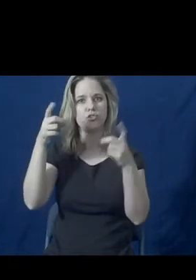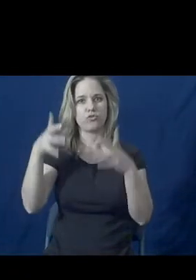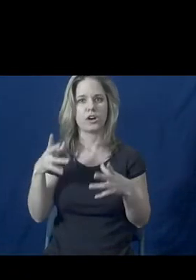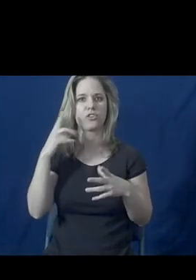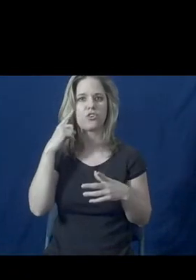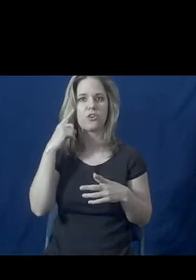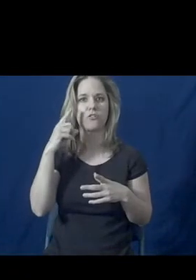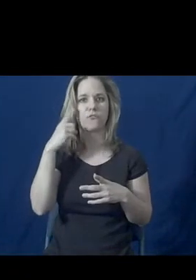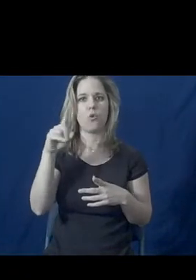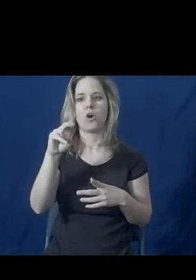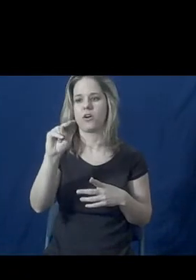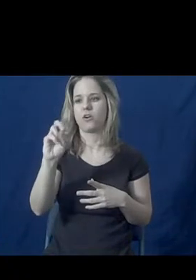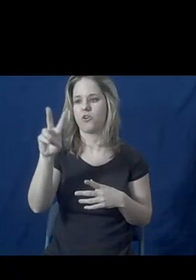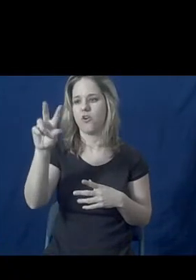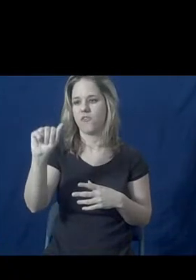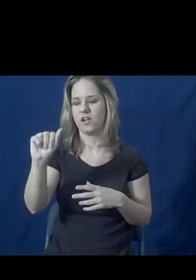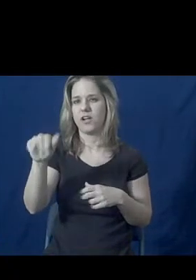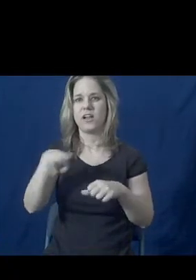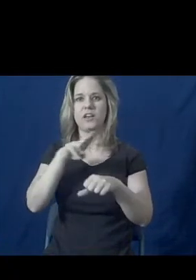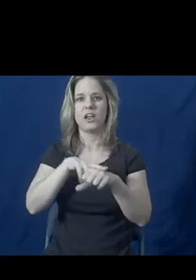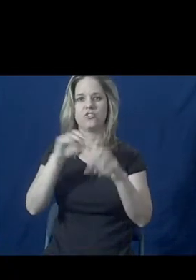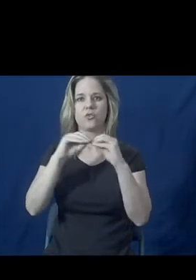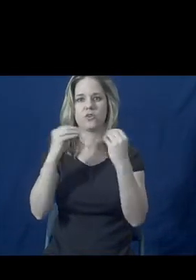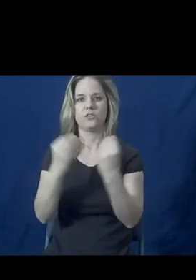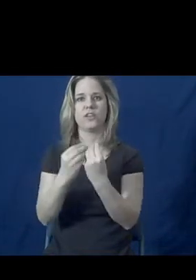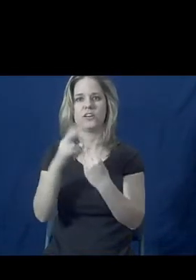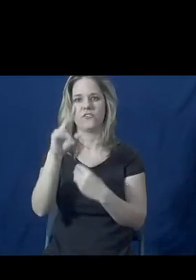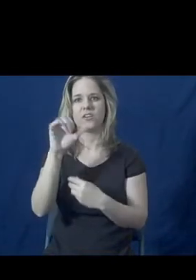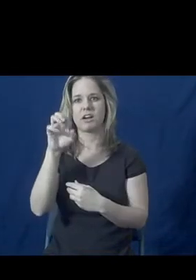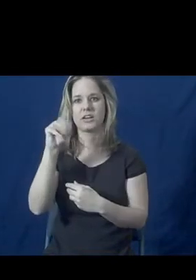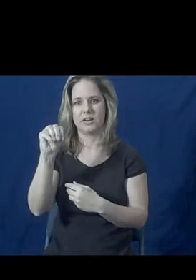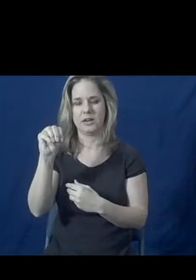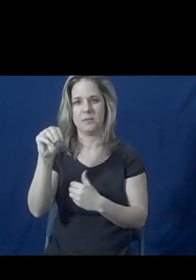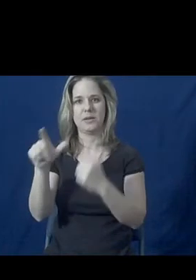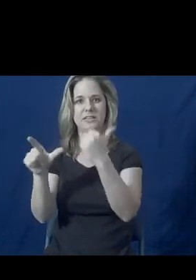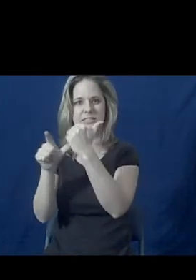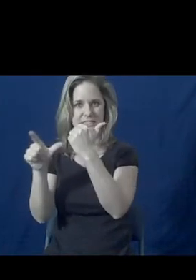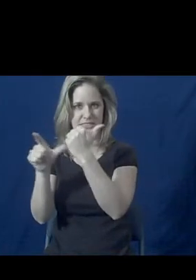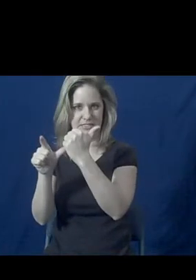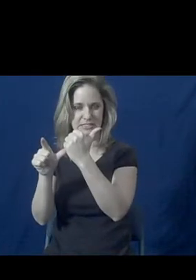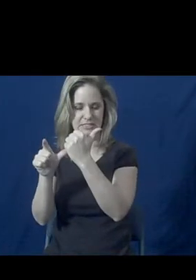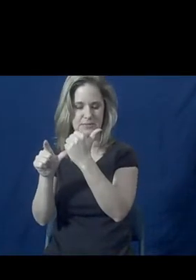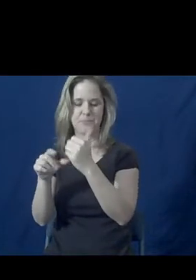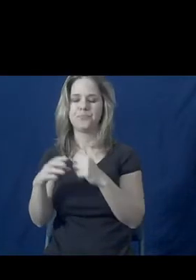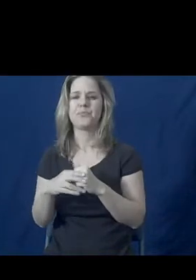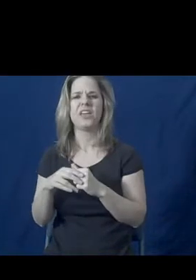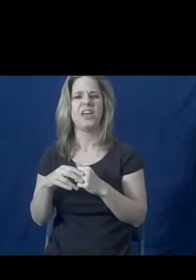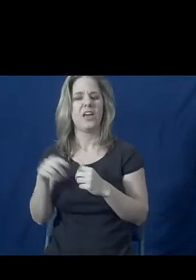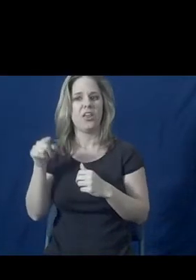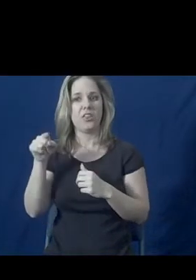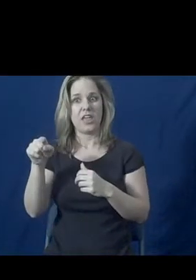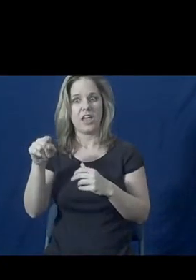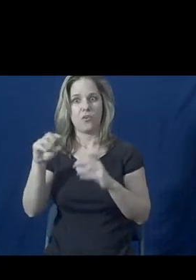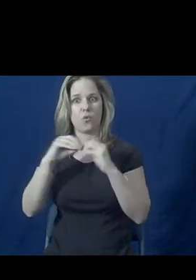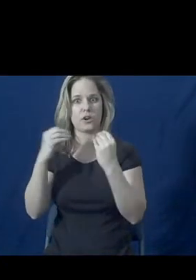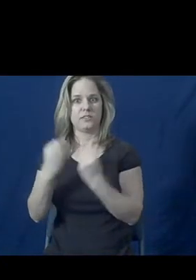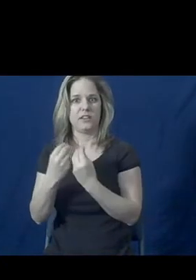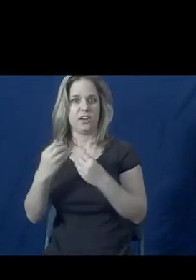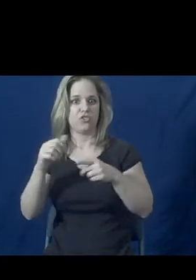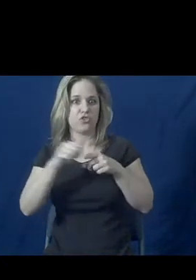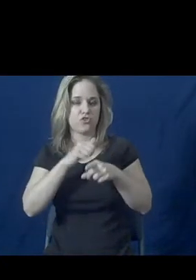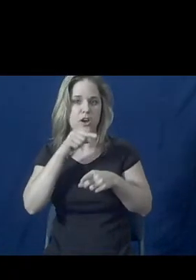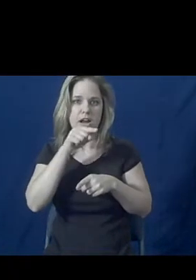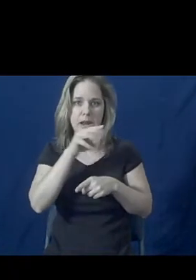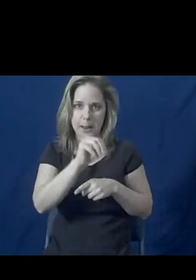also known as NOVA, and he'll speak about his organization. Dr. Marling was trained by NOVA and brought that added